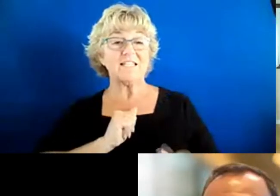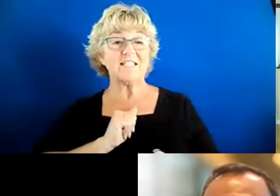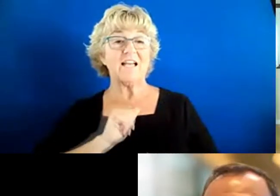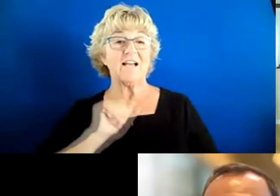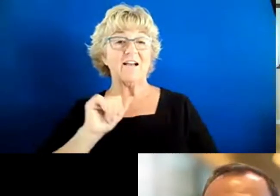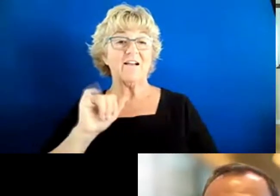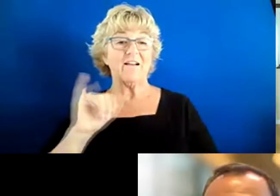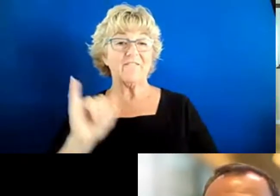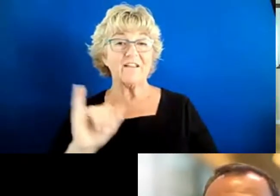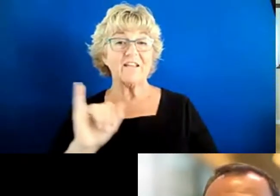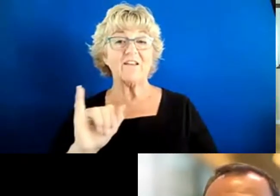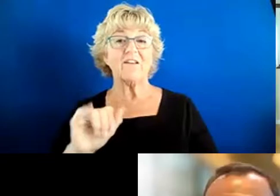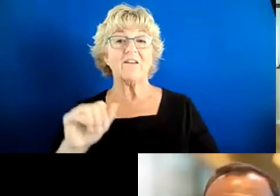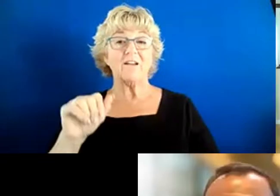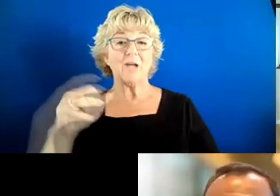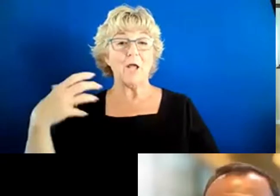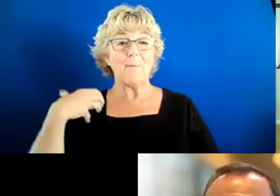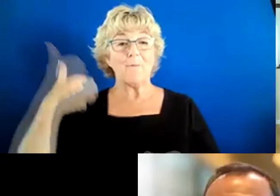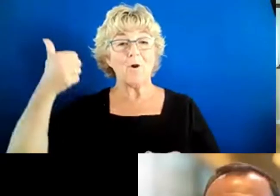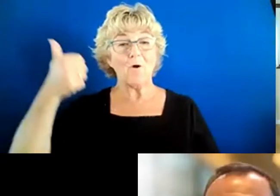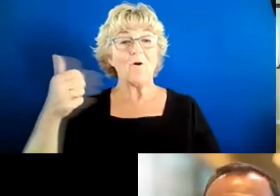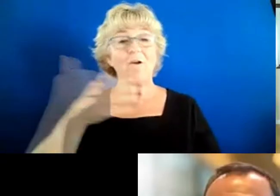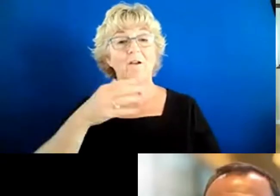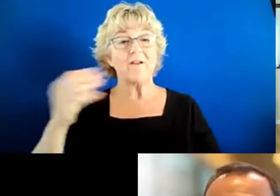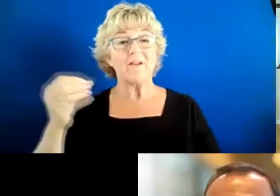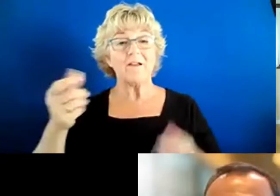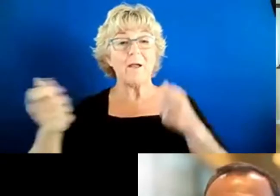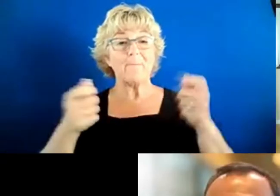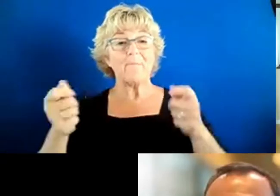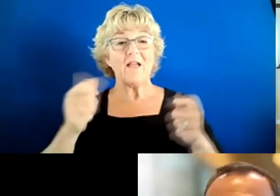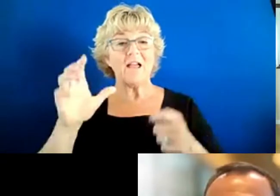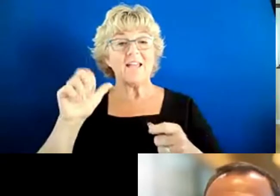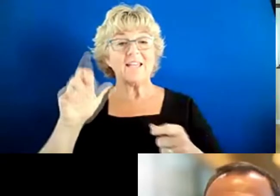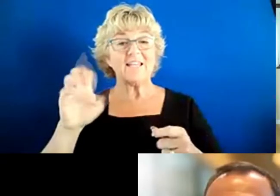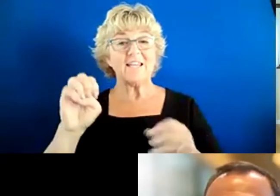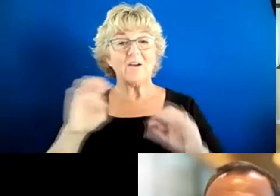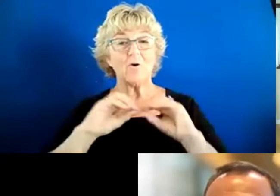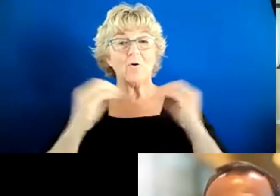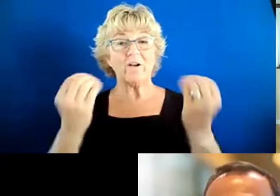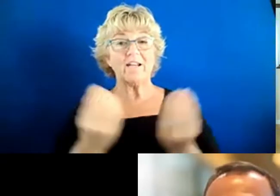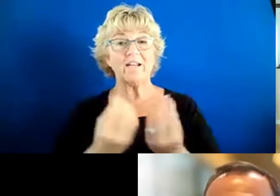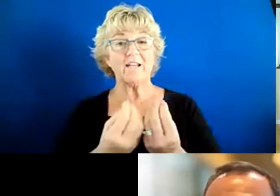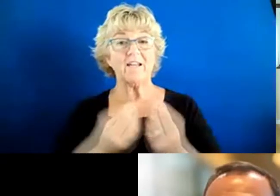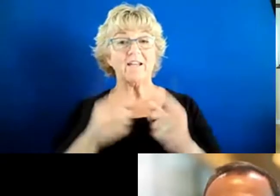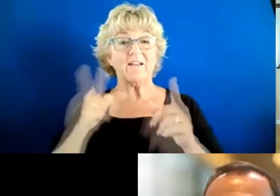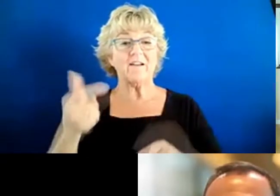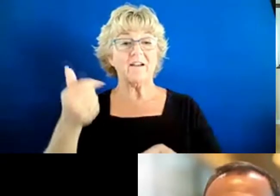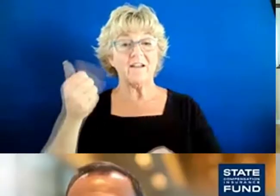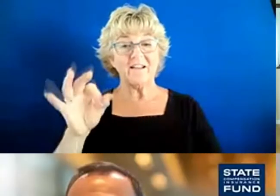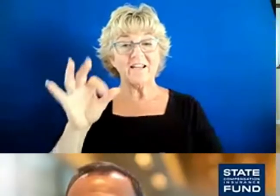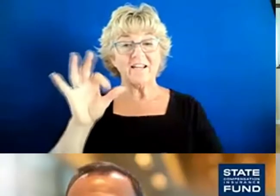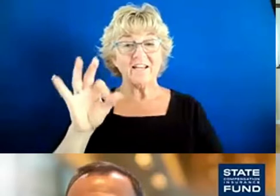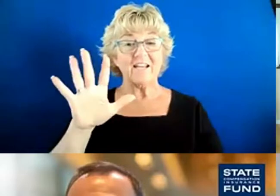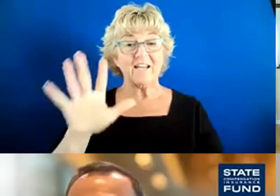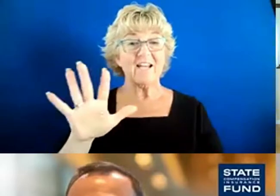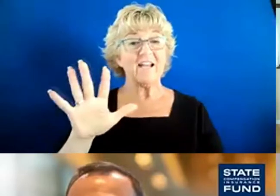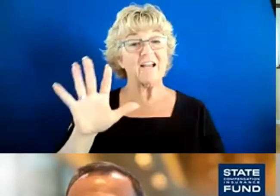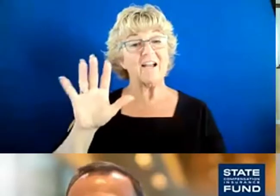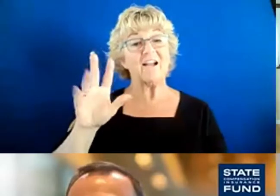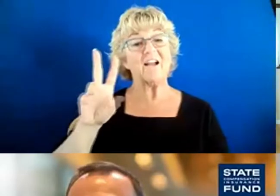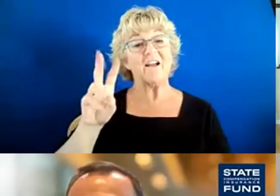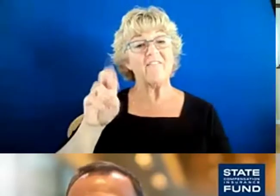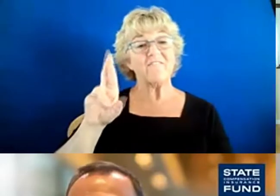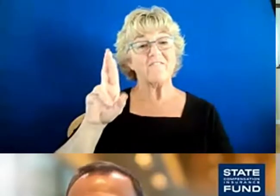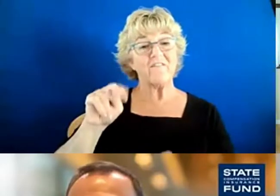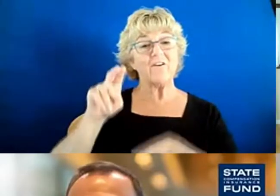self-administered employer, and a managed care organization. In 1995, Vern joined